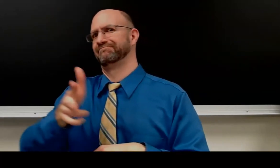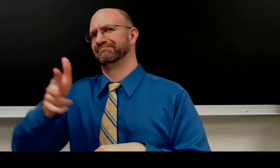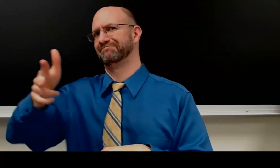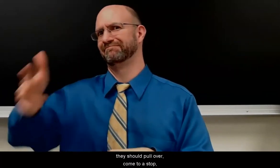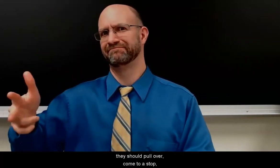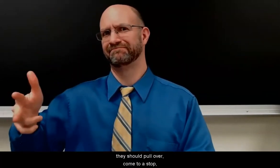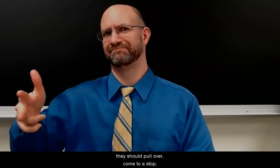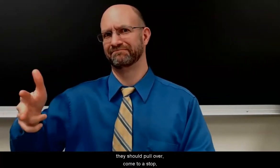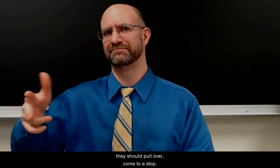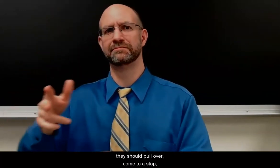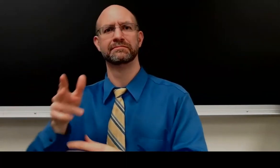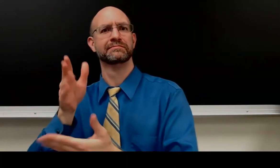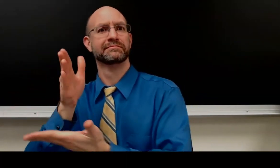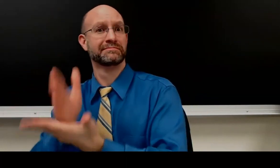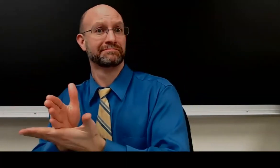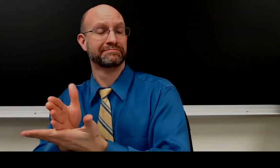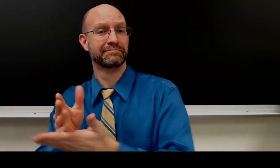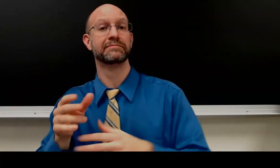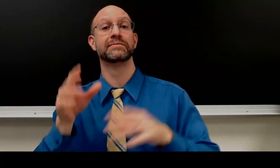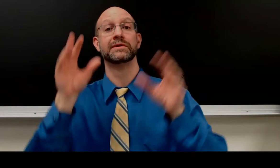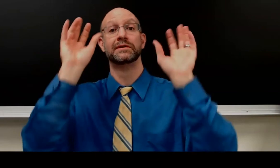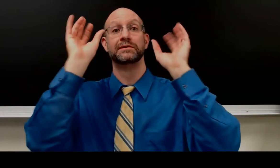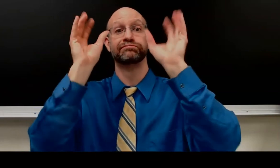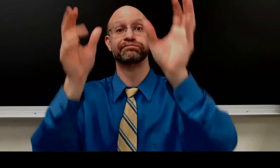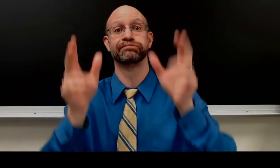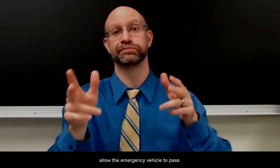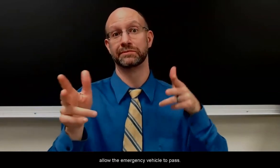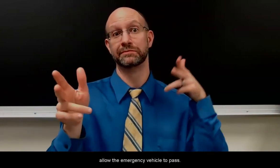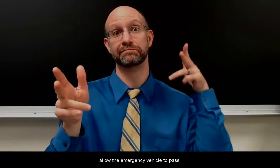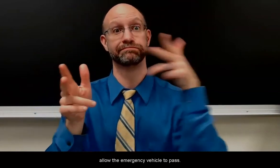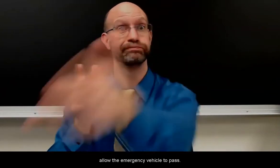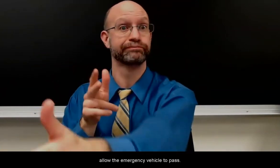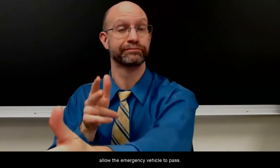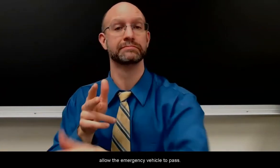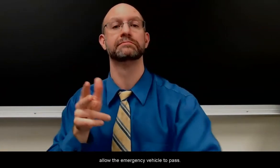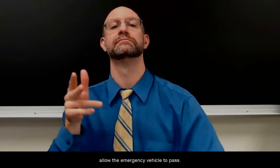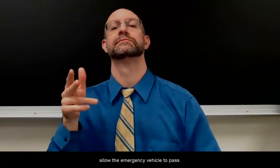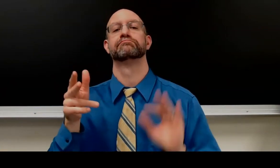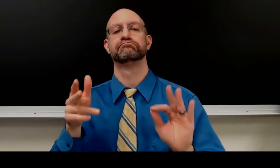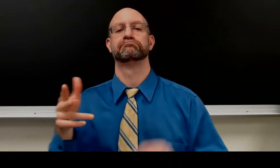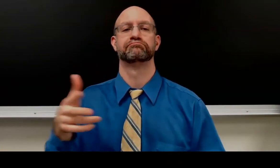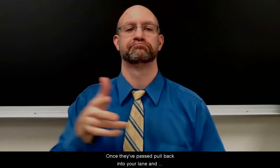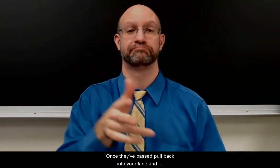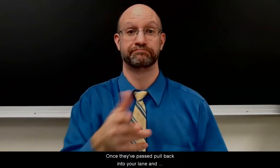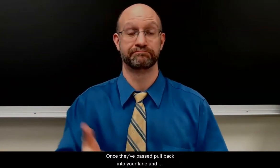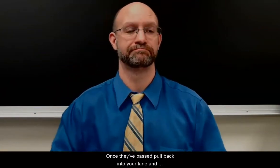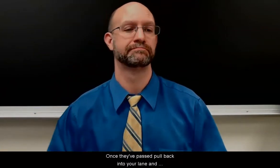they should pull over, come to a stop, allow the emergency vehicle to pass. Once they have passed,